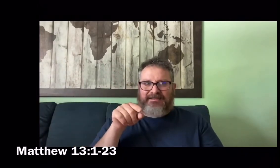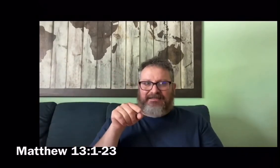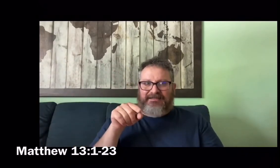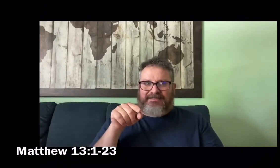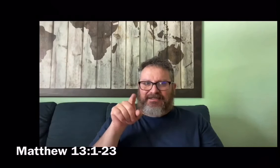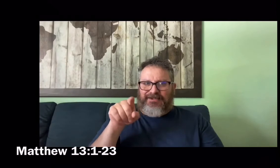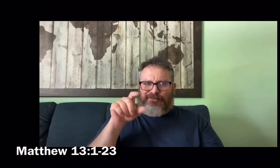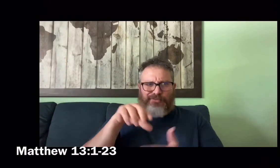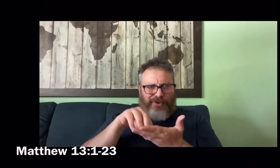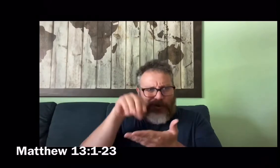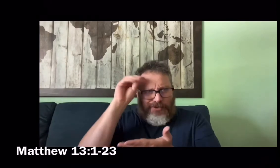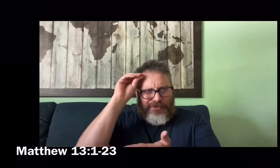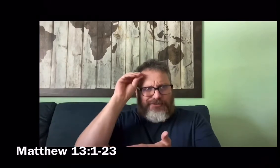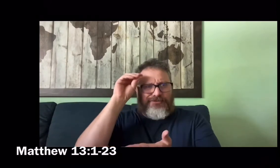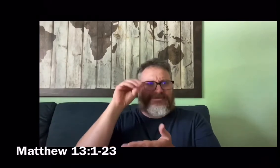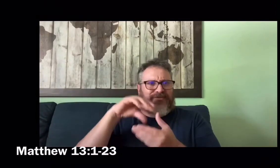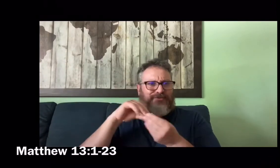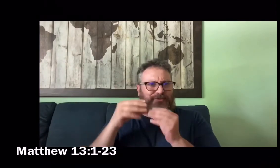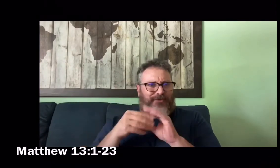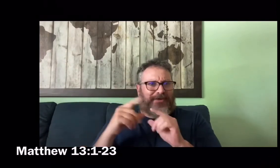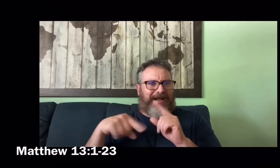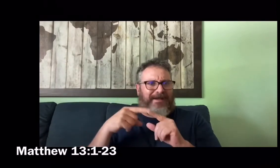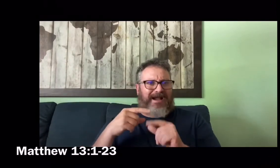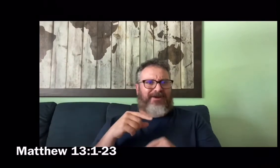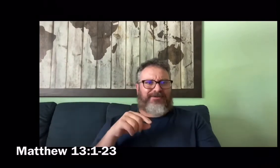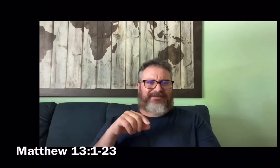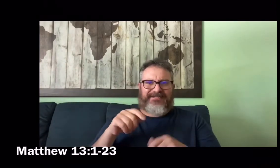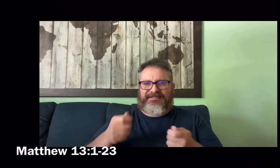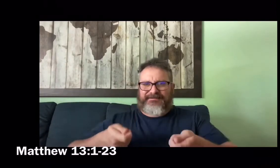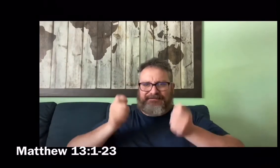Hear then the parable of the sower.